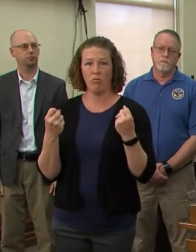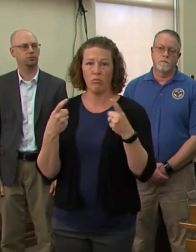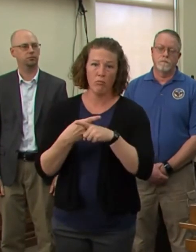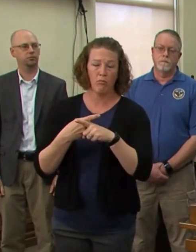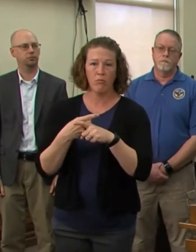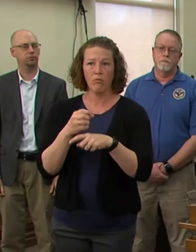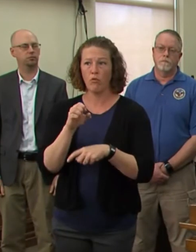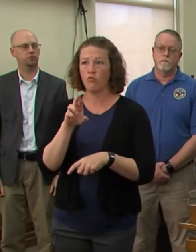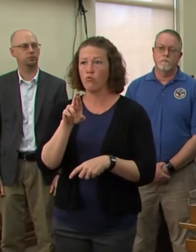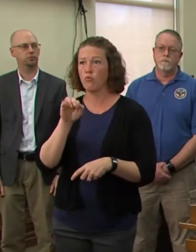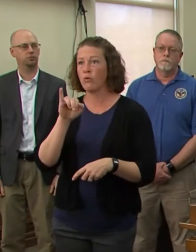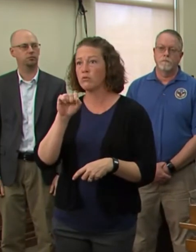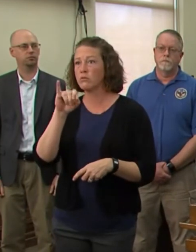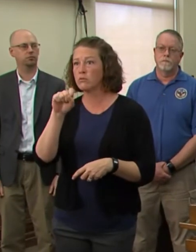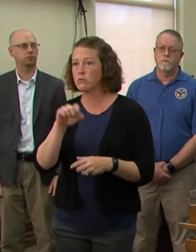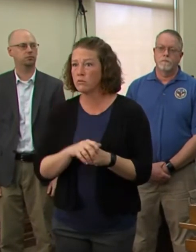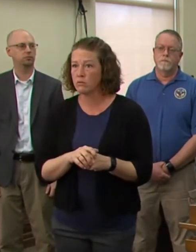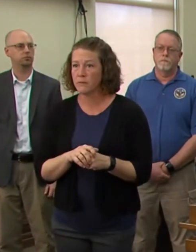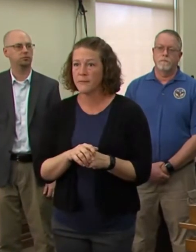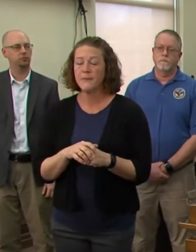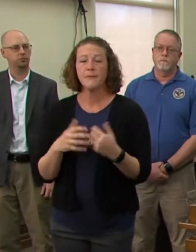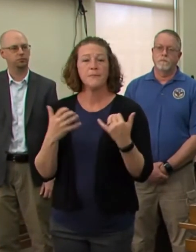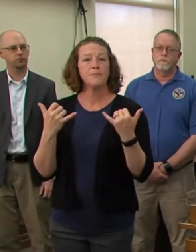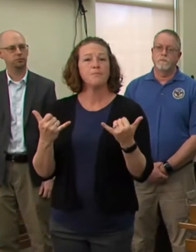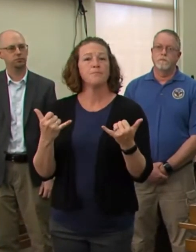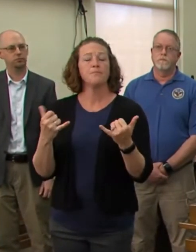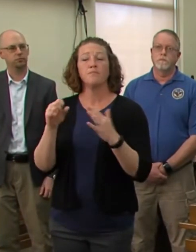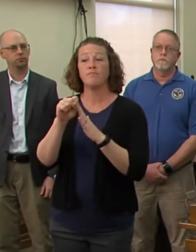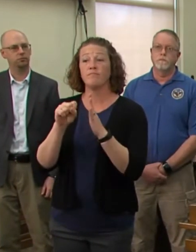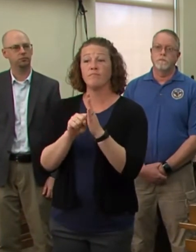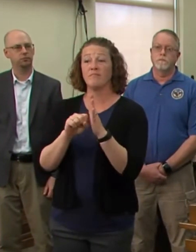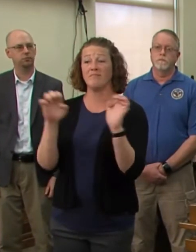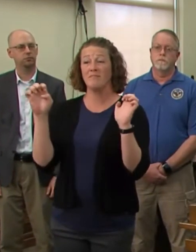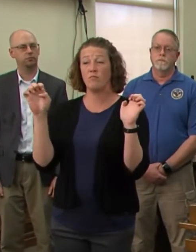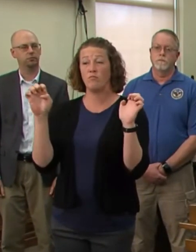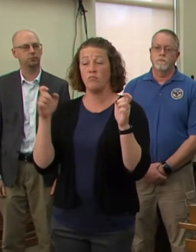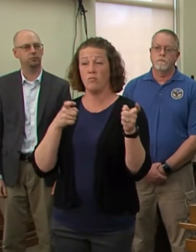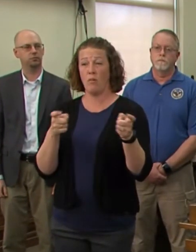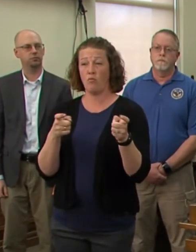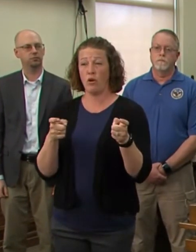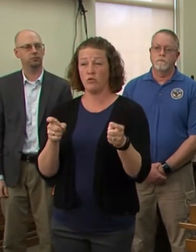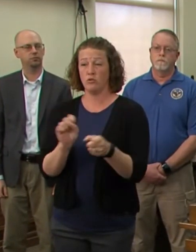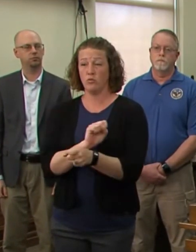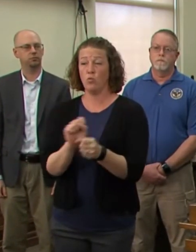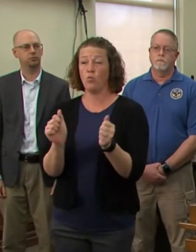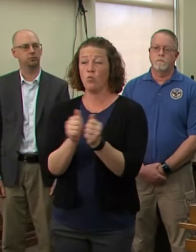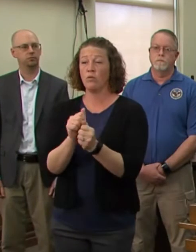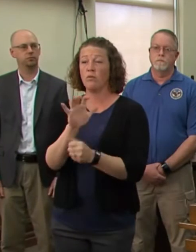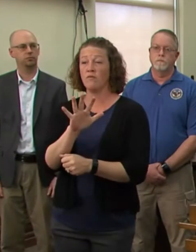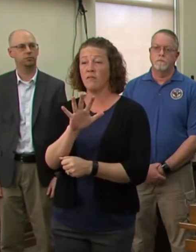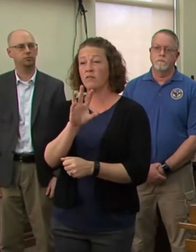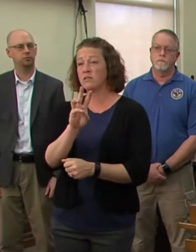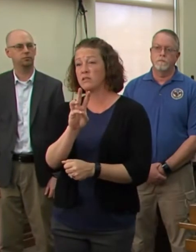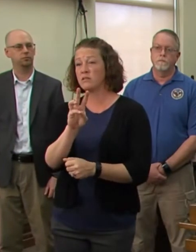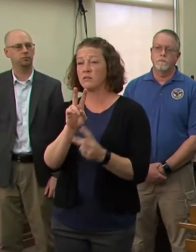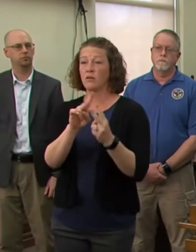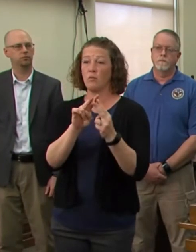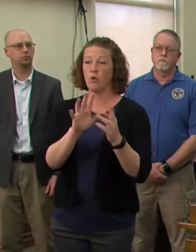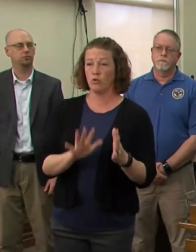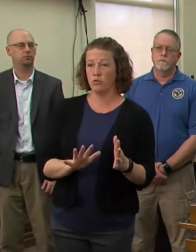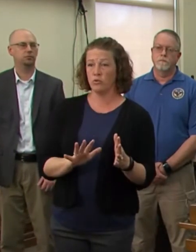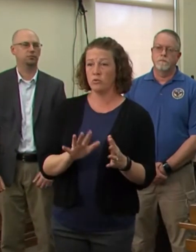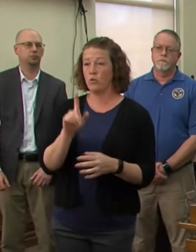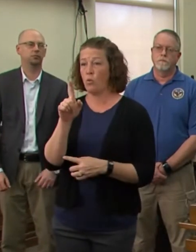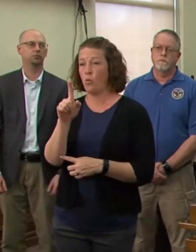Emergency Operations Center is working with more than 56 state partners and 108